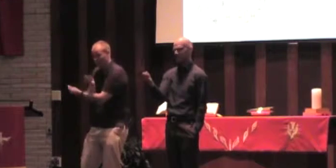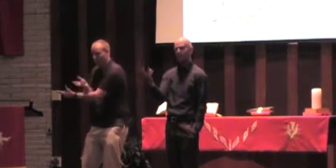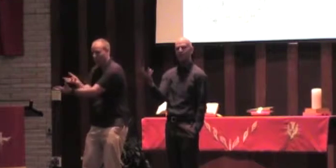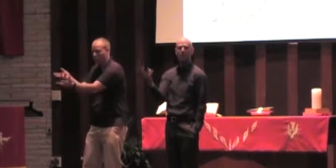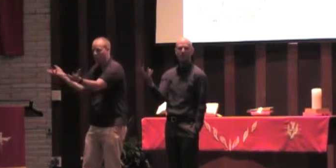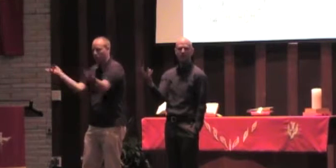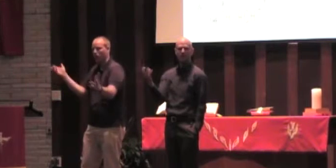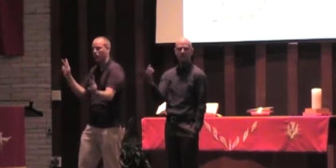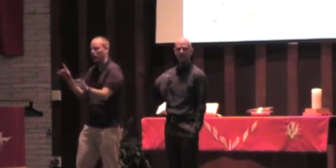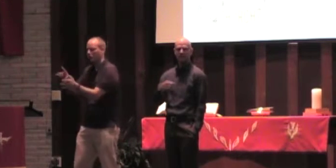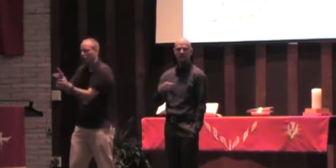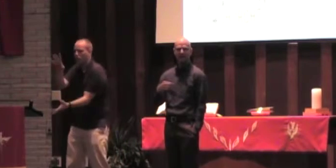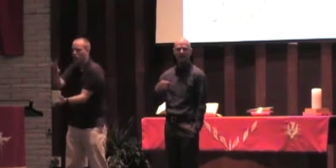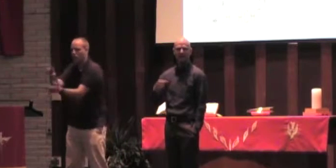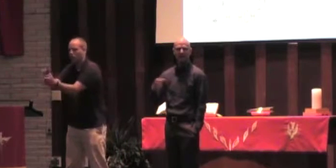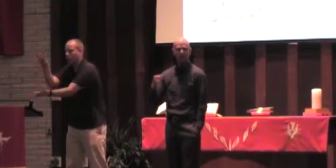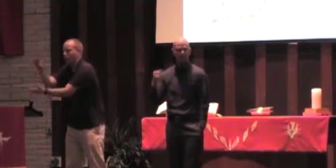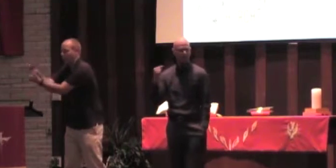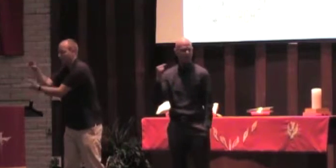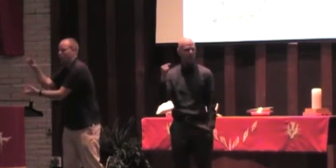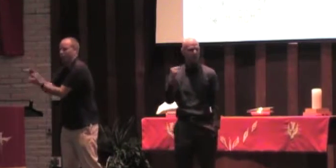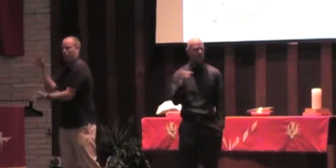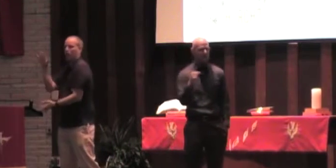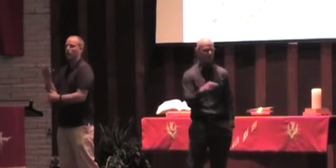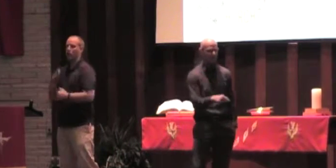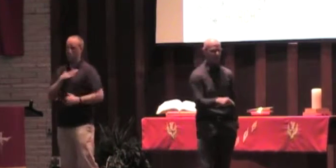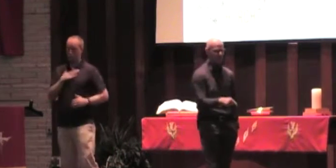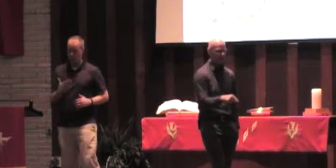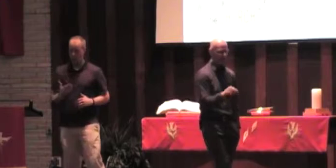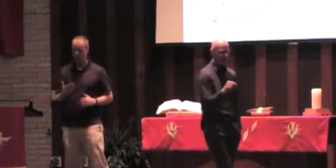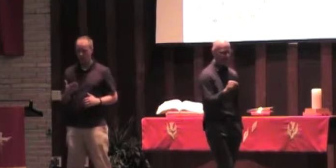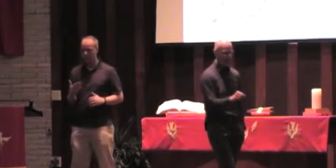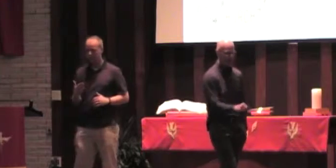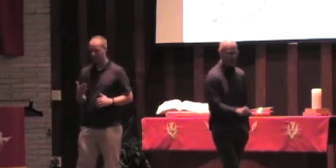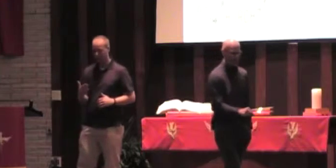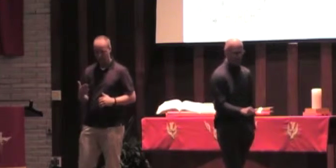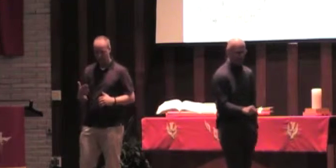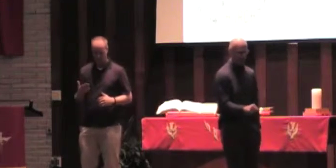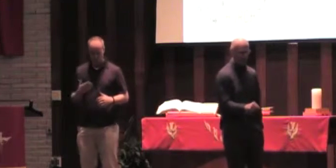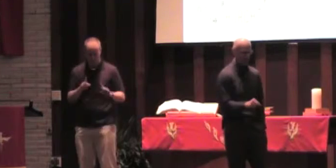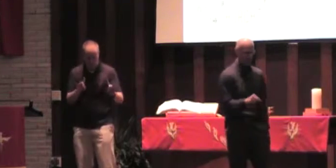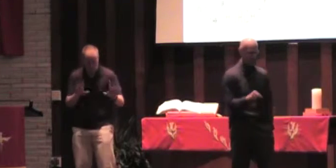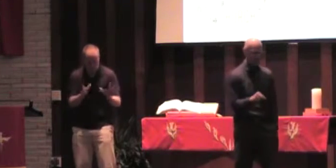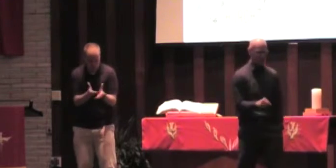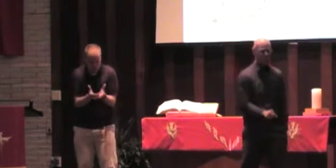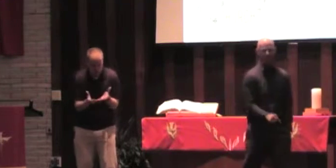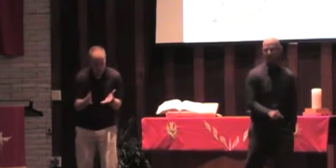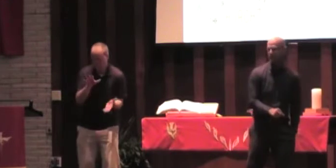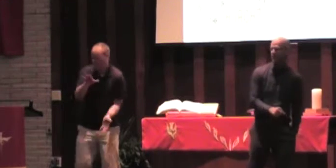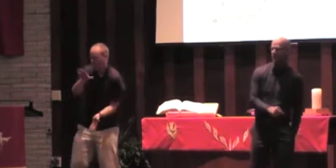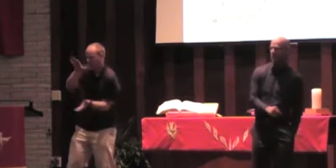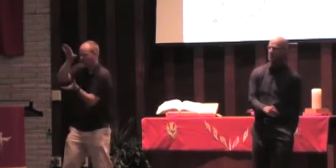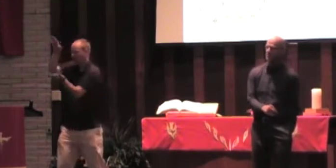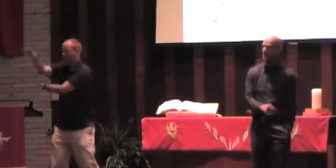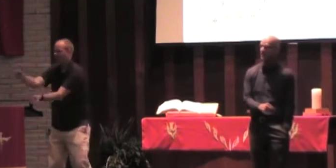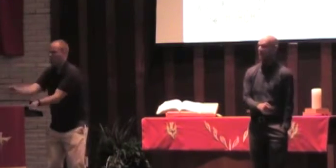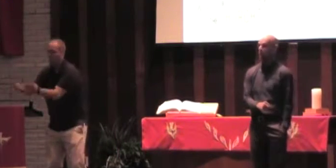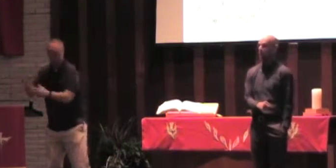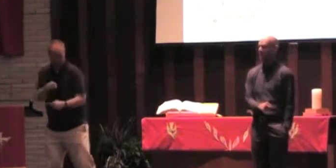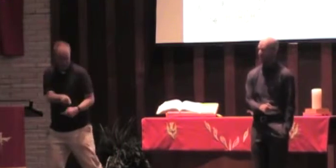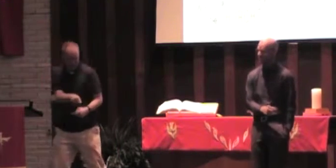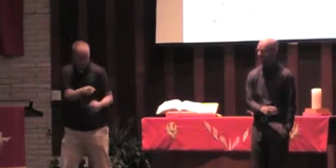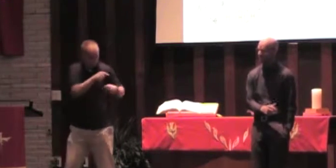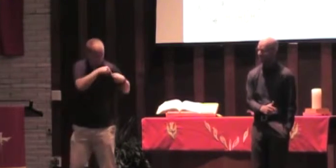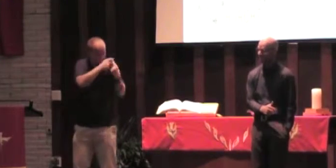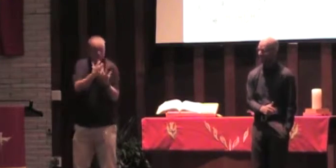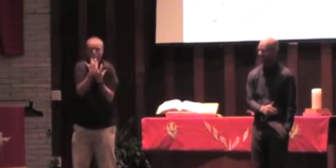began to set people free such that they were willing to burn that which was most precious to them just the